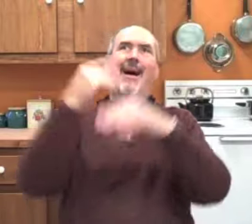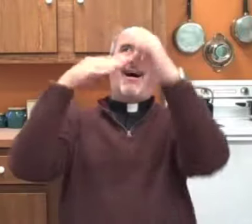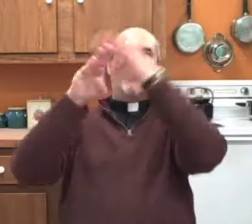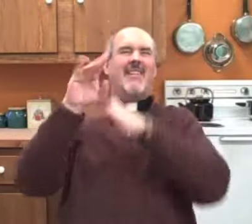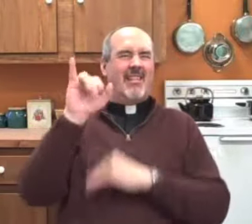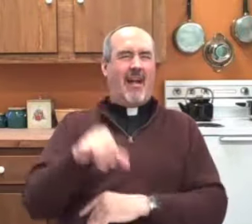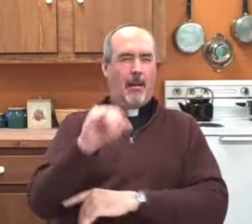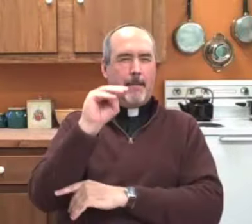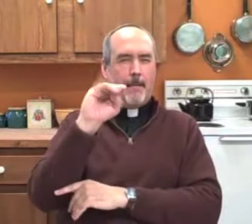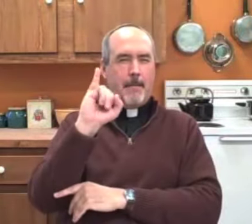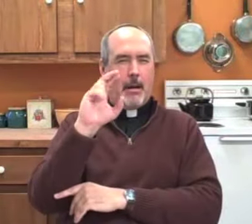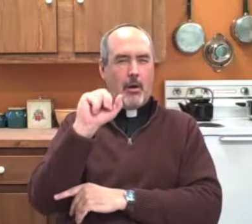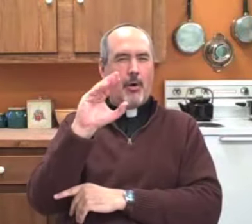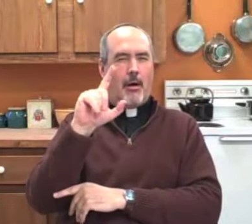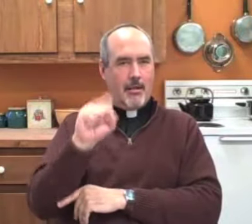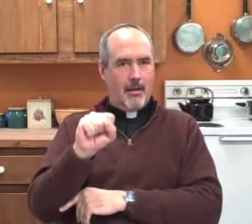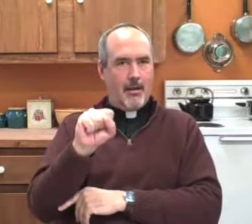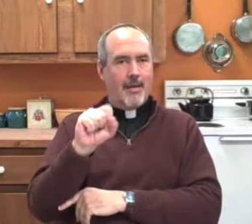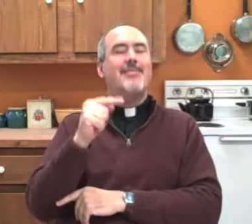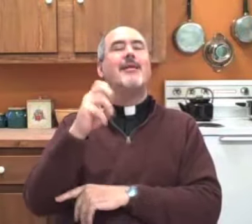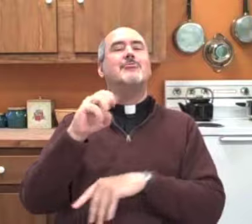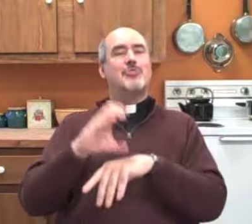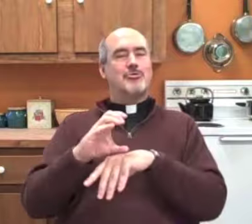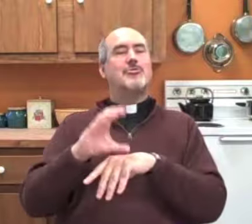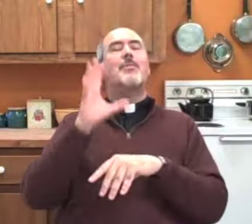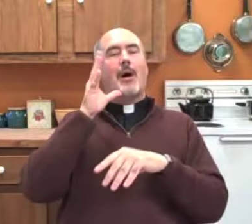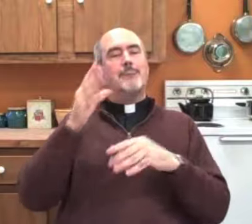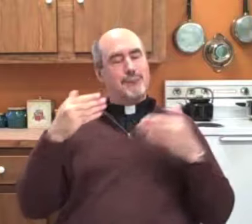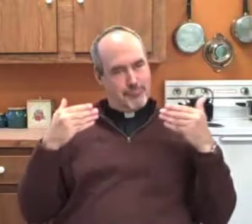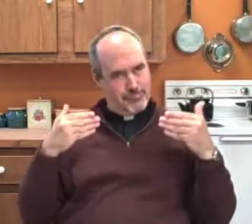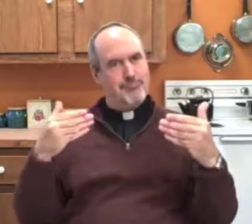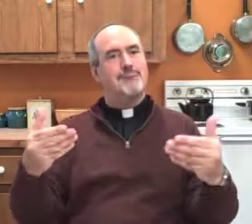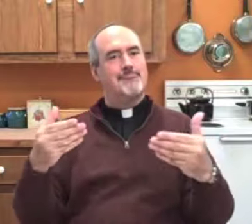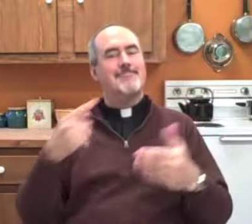that she is in heaven by way of miracles happening.